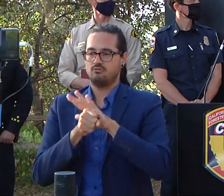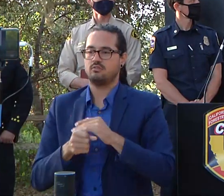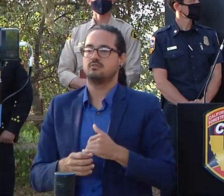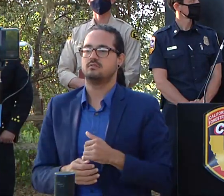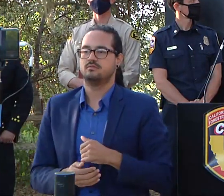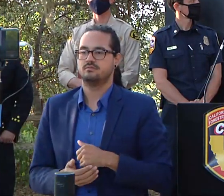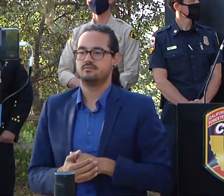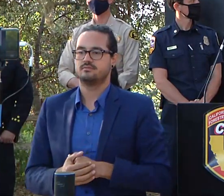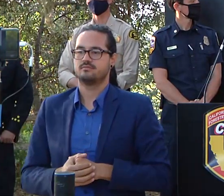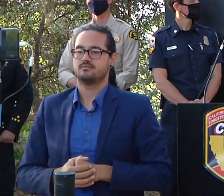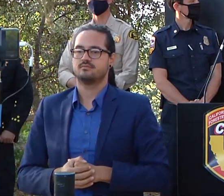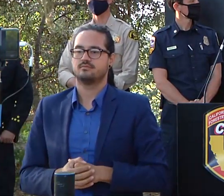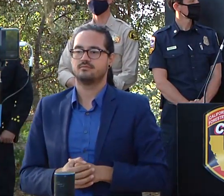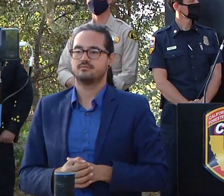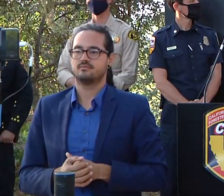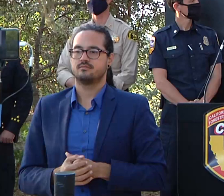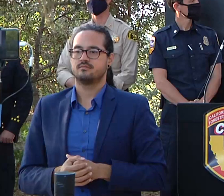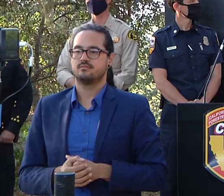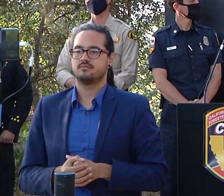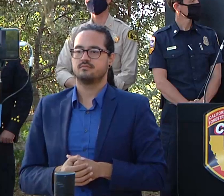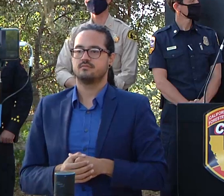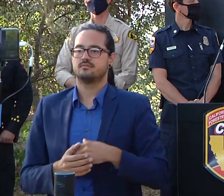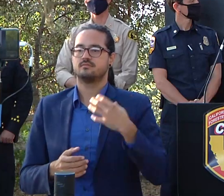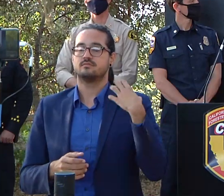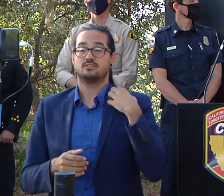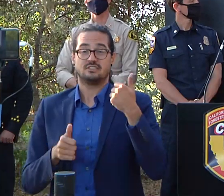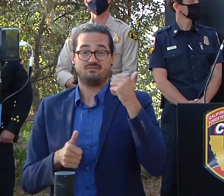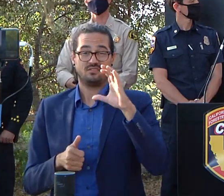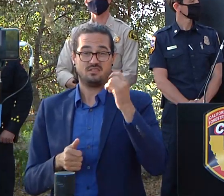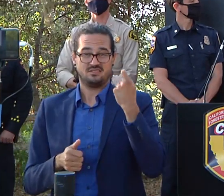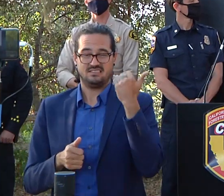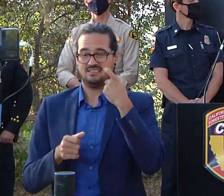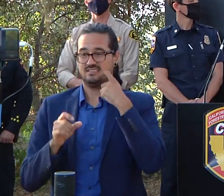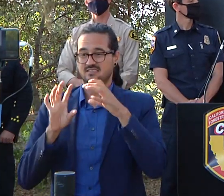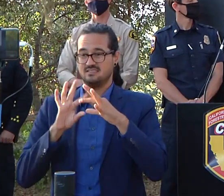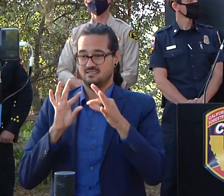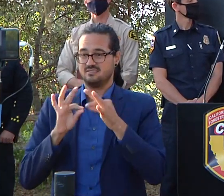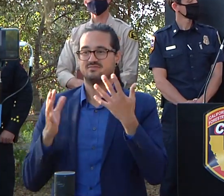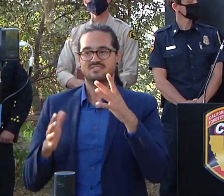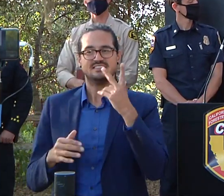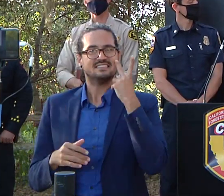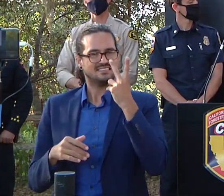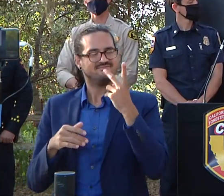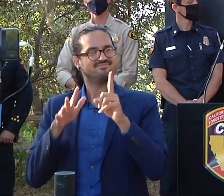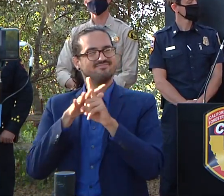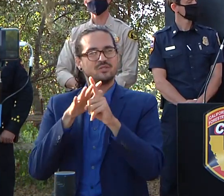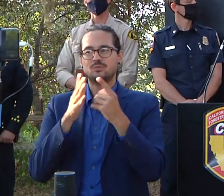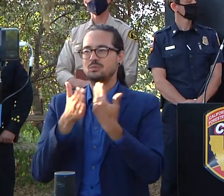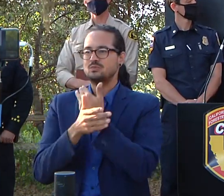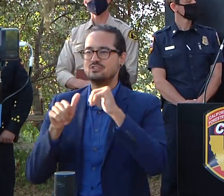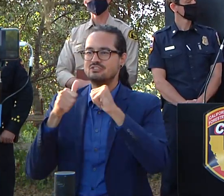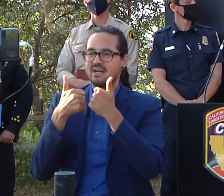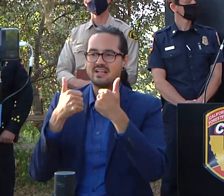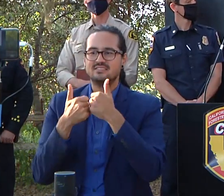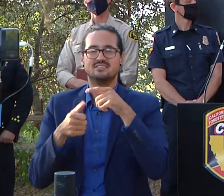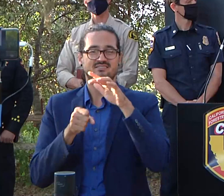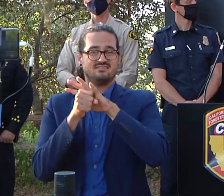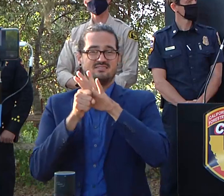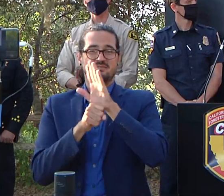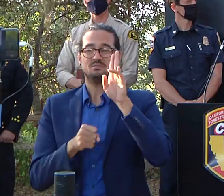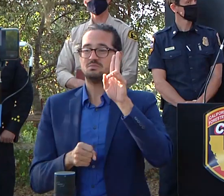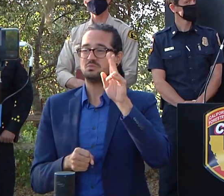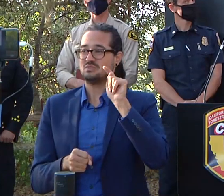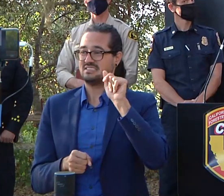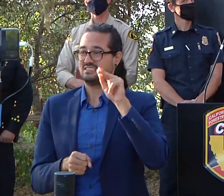um as chief cox mentioned we uh we are seeing some other challenges beyond the fire in the area in the butana colony and the